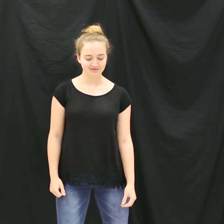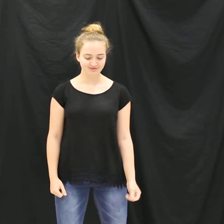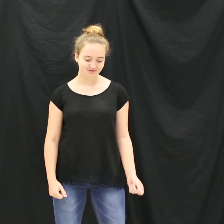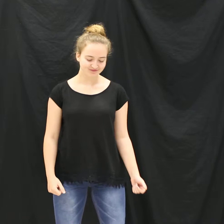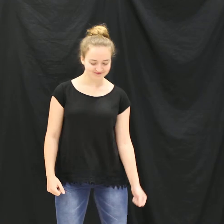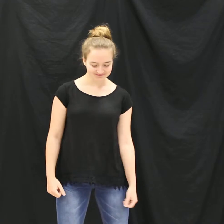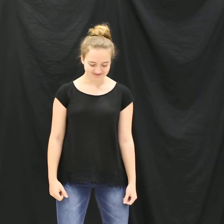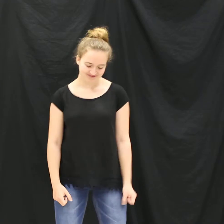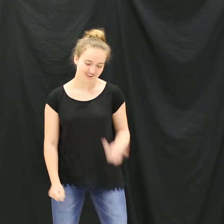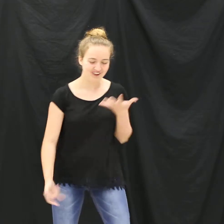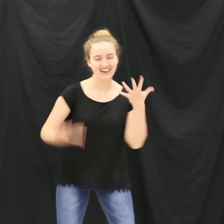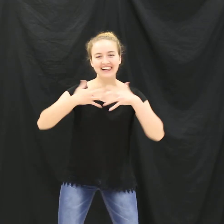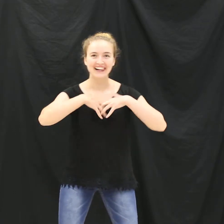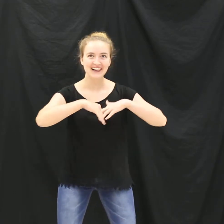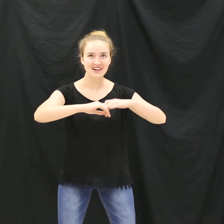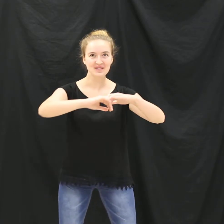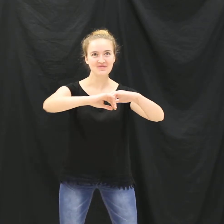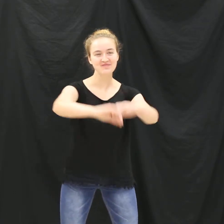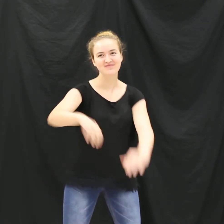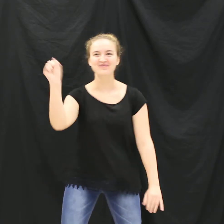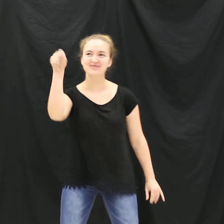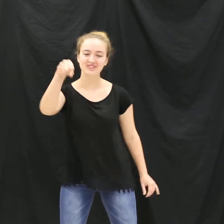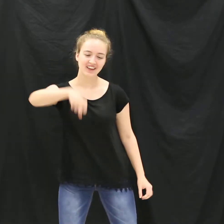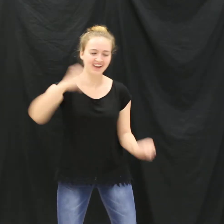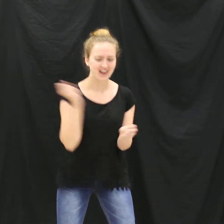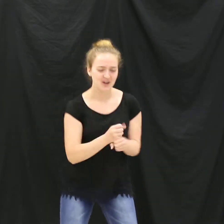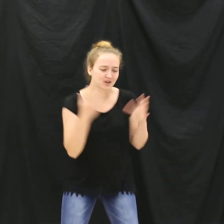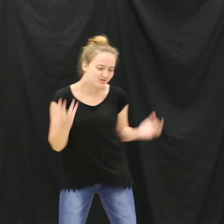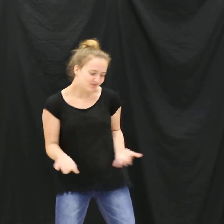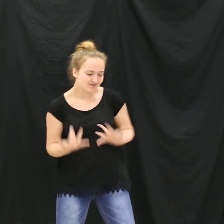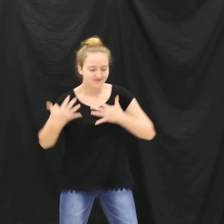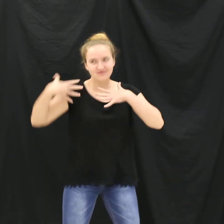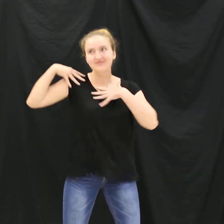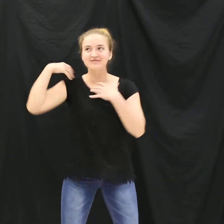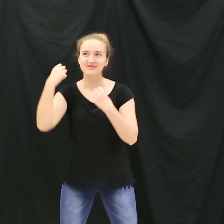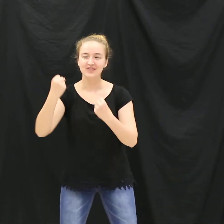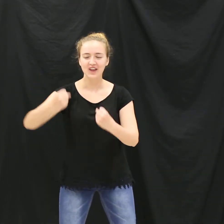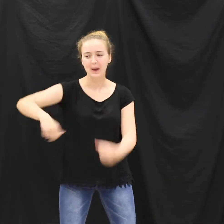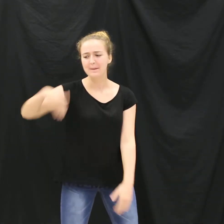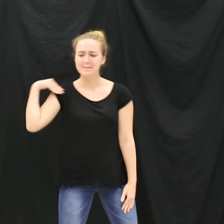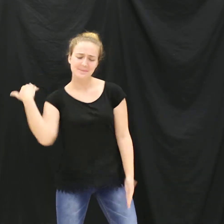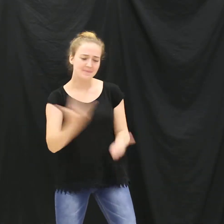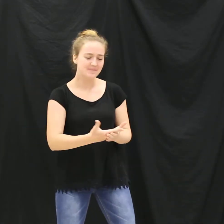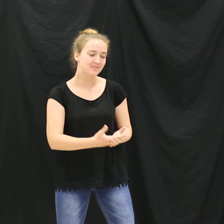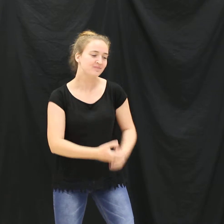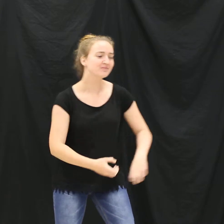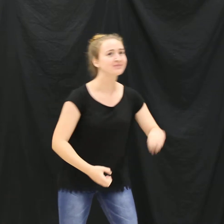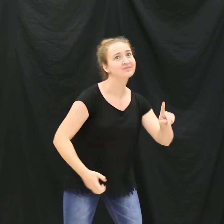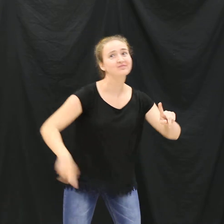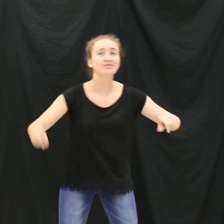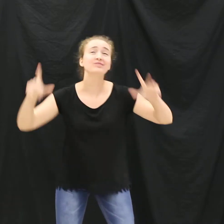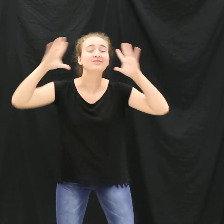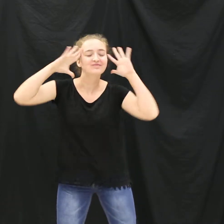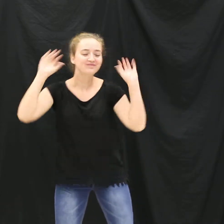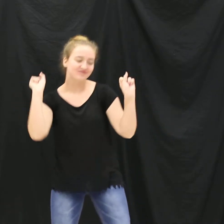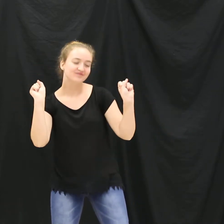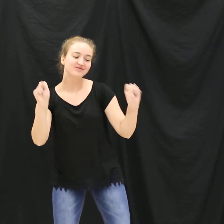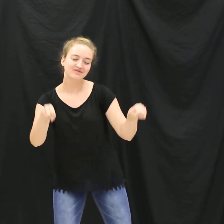I'm coming home, coming coming where I belong I never felt so strong I'm feeling like there's nothing I can't